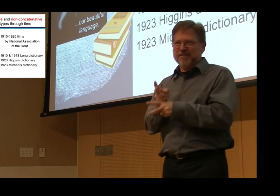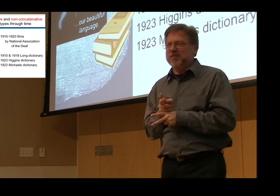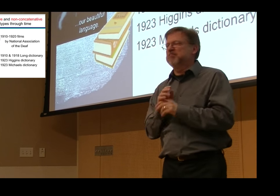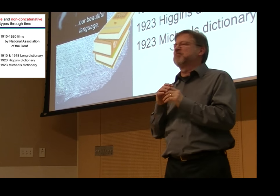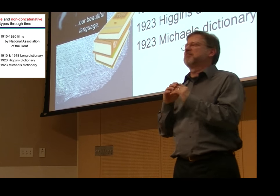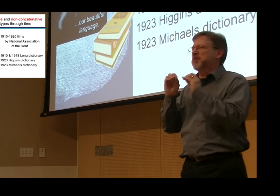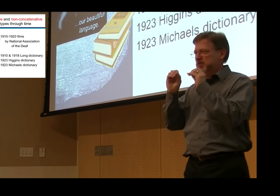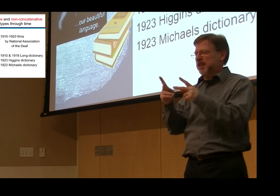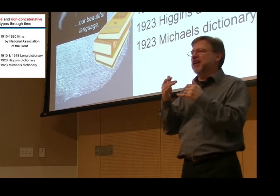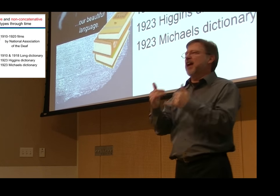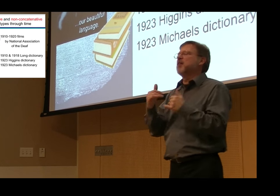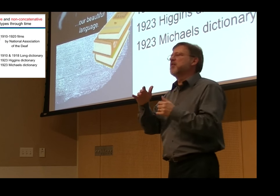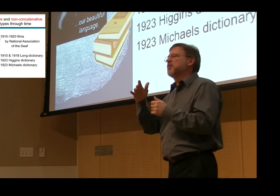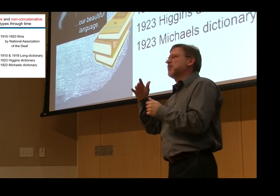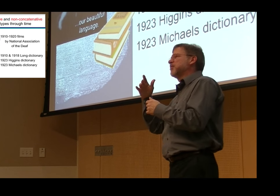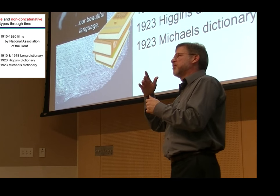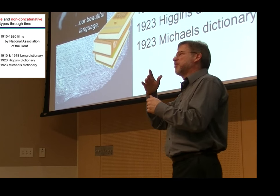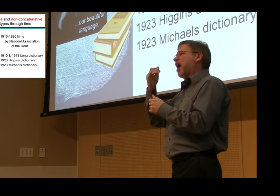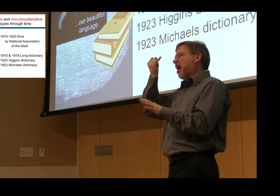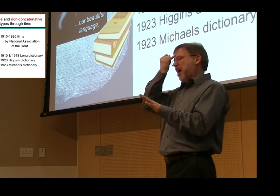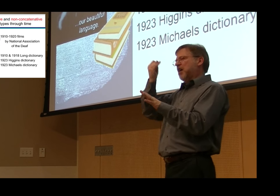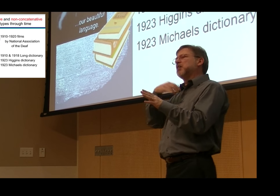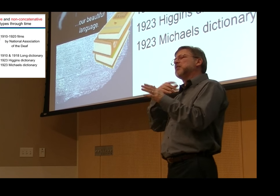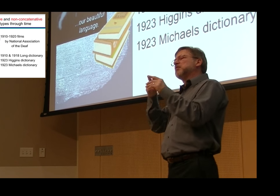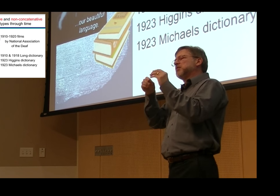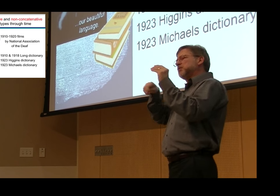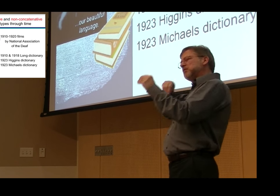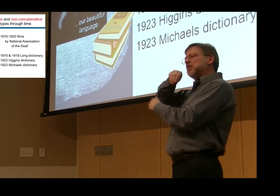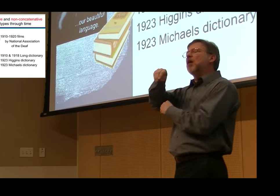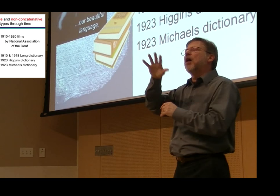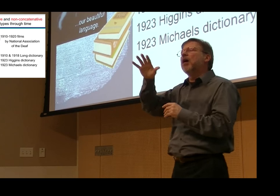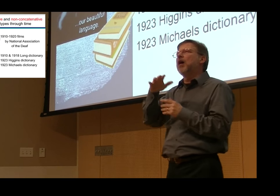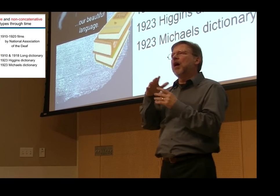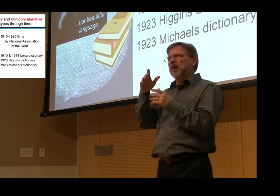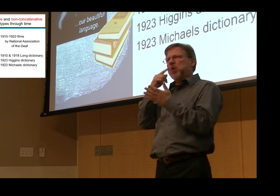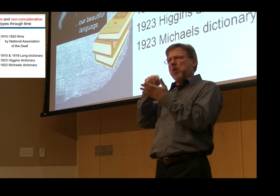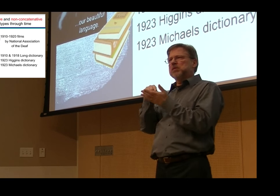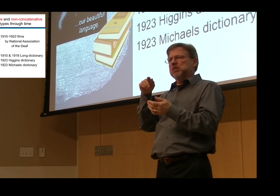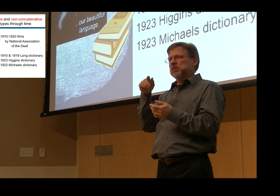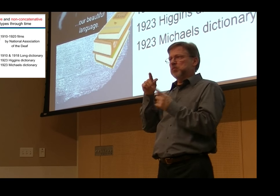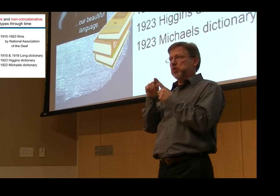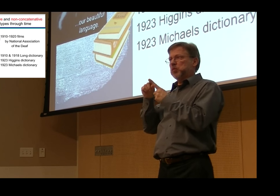English. But we have to be very careful about assigning these kinds of judgments and study